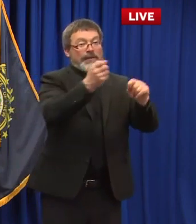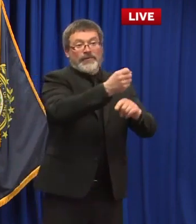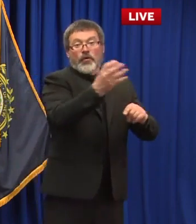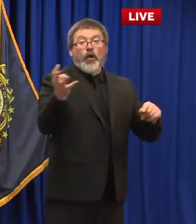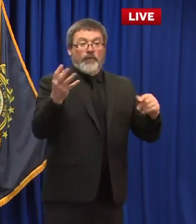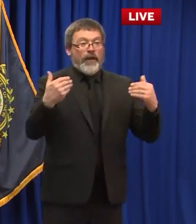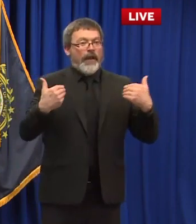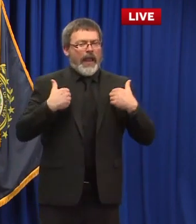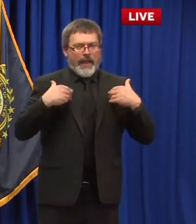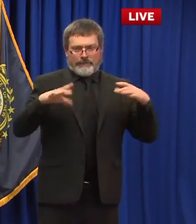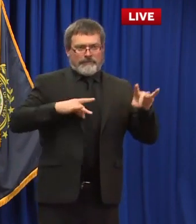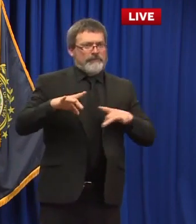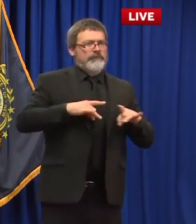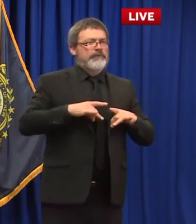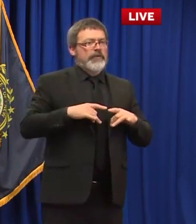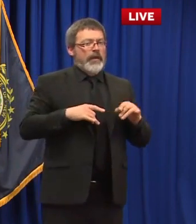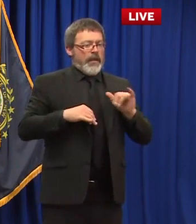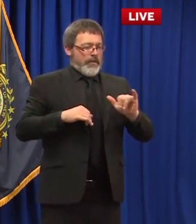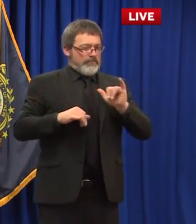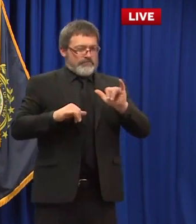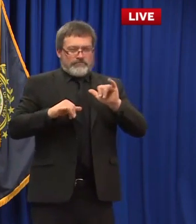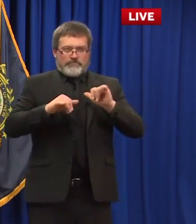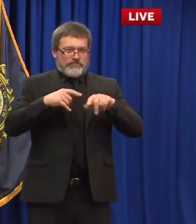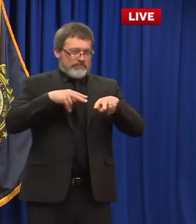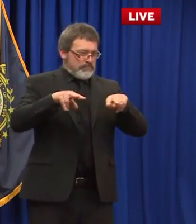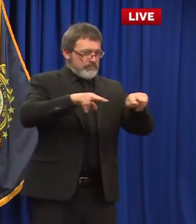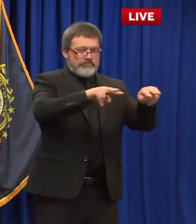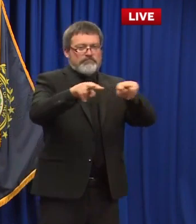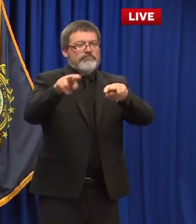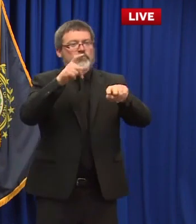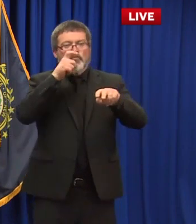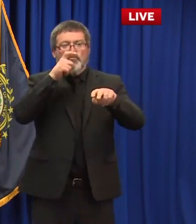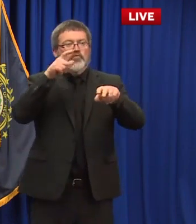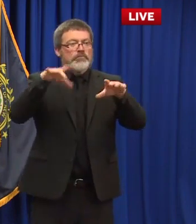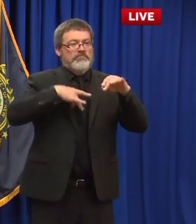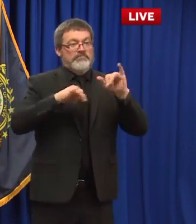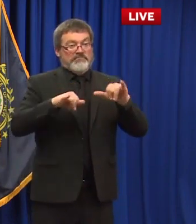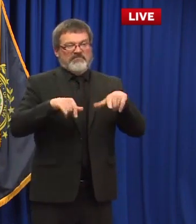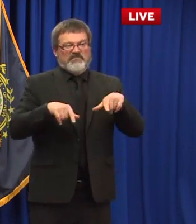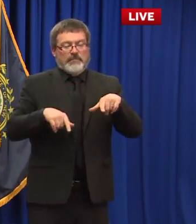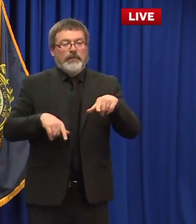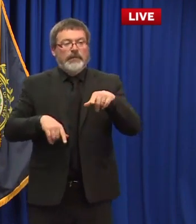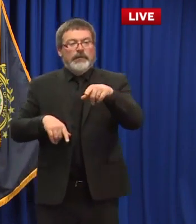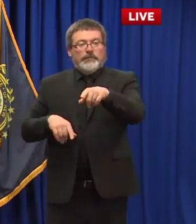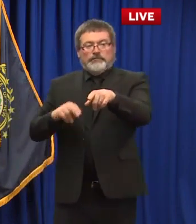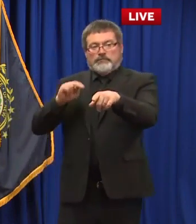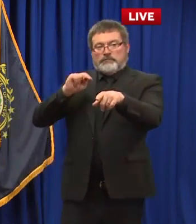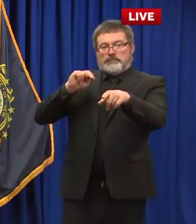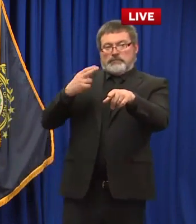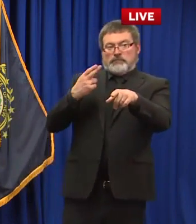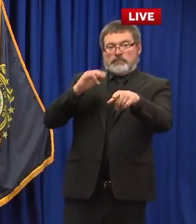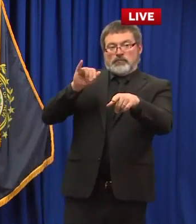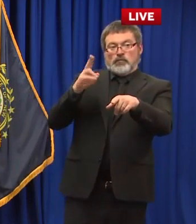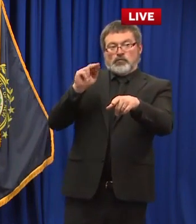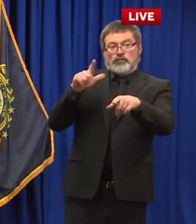positive from those family members you certainly can trace that back has there been a death yet from someone under 60 without a comorbidity